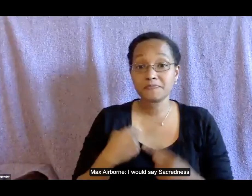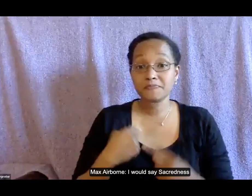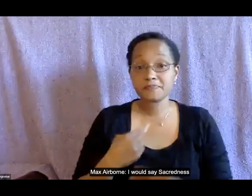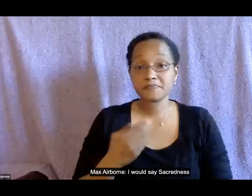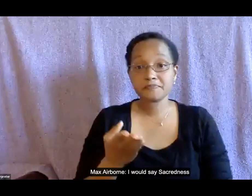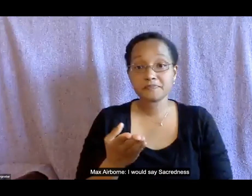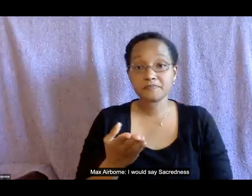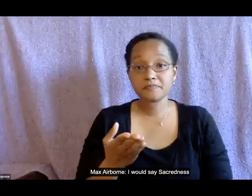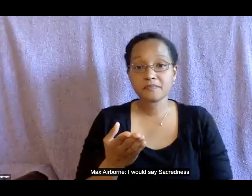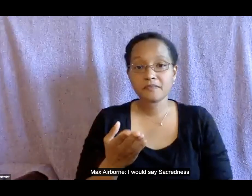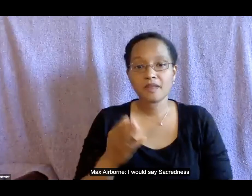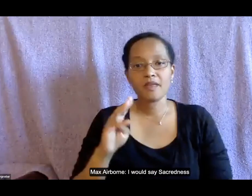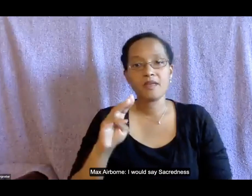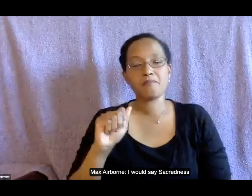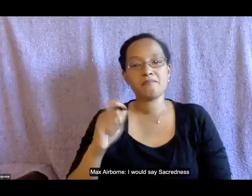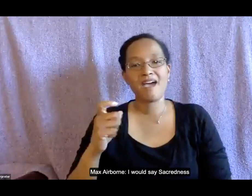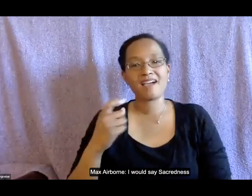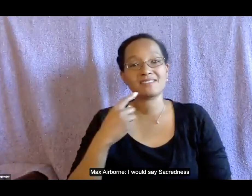sacredness